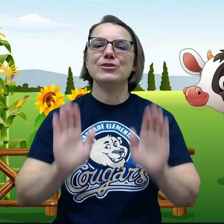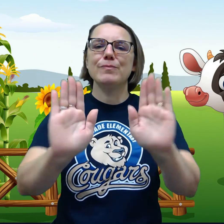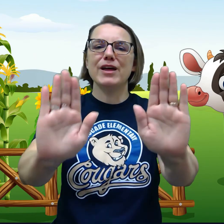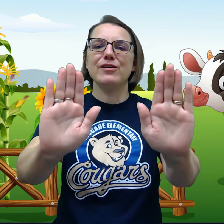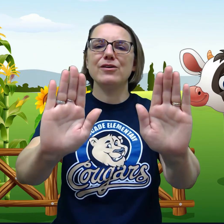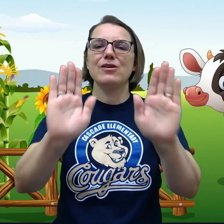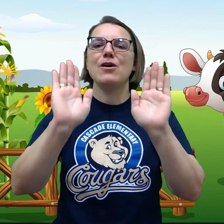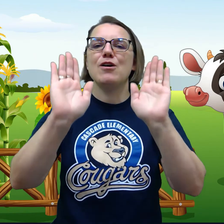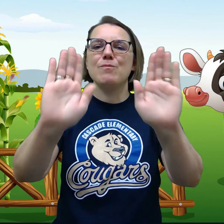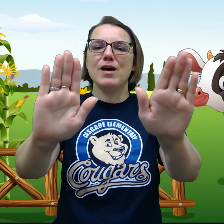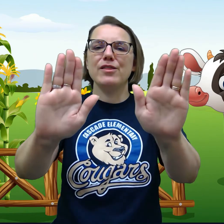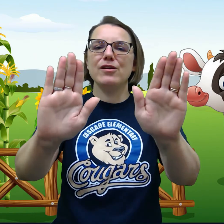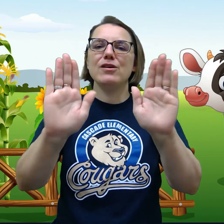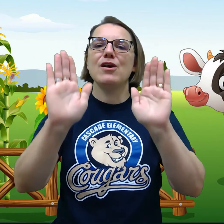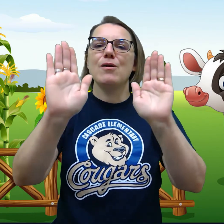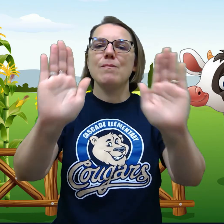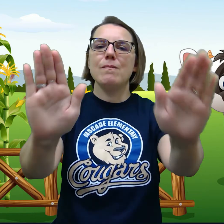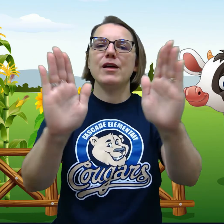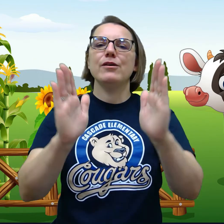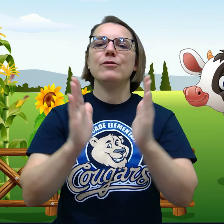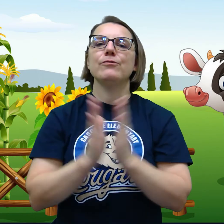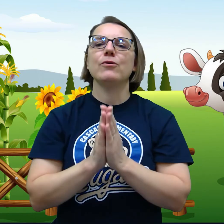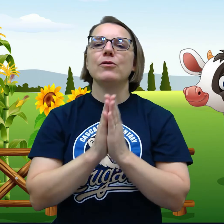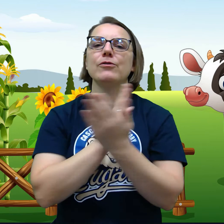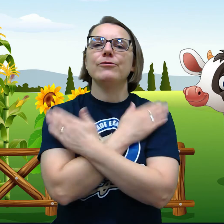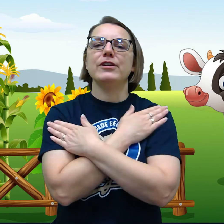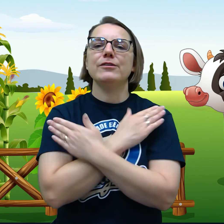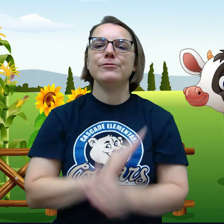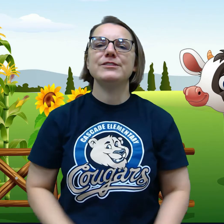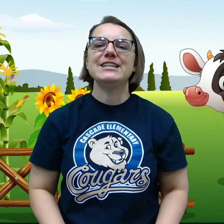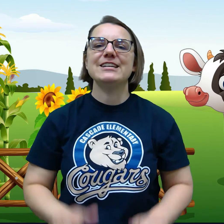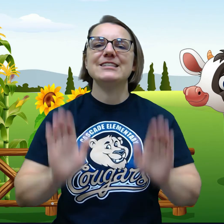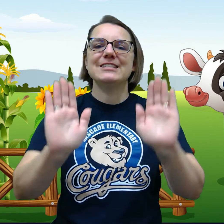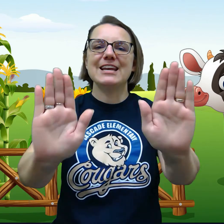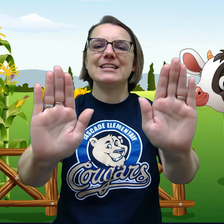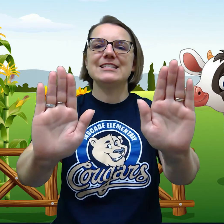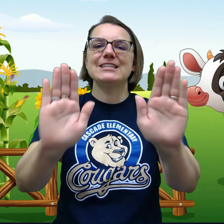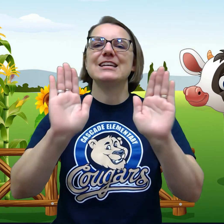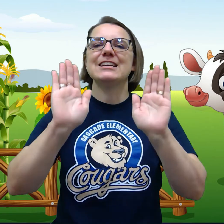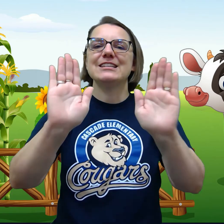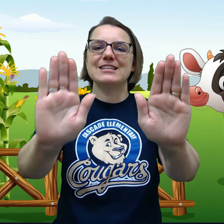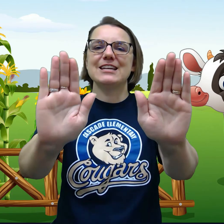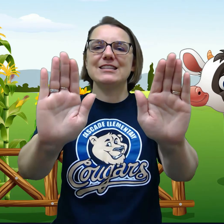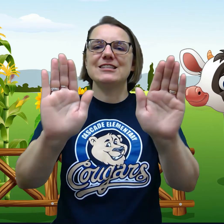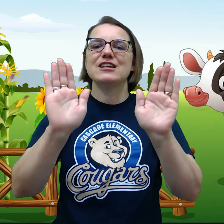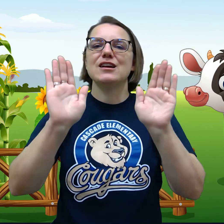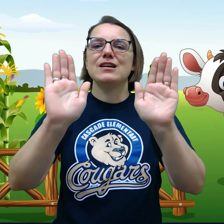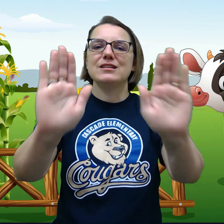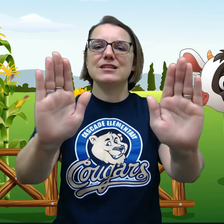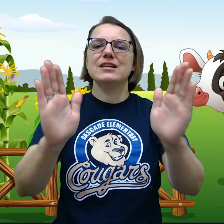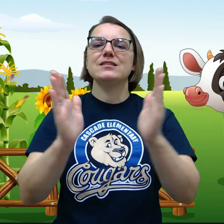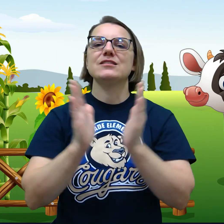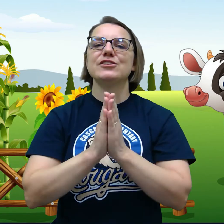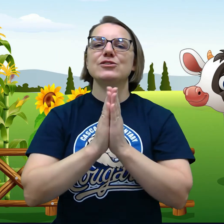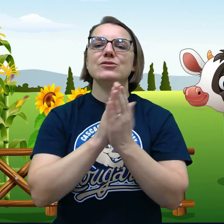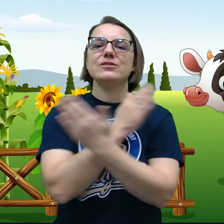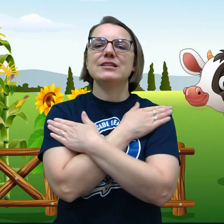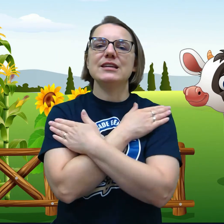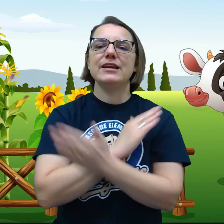mother, mother, mother, for fifty cents, cents, cents, cents, to see